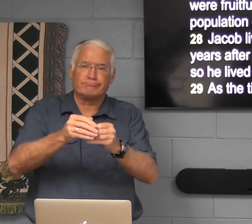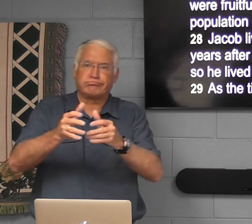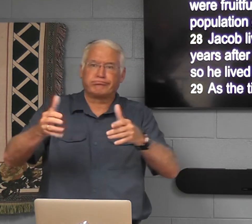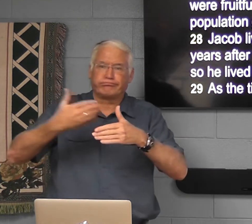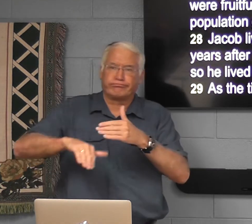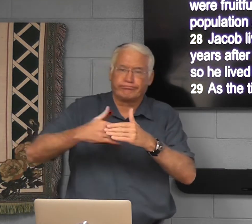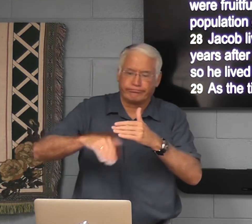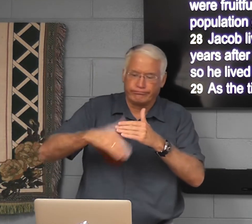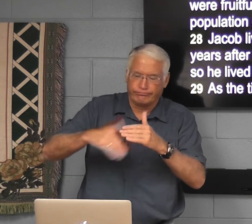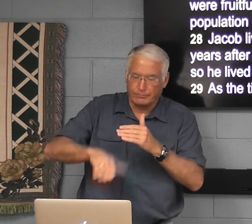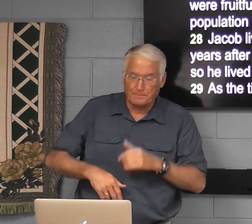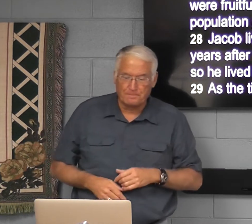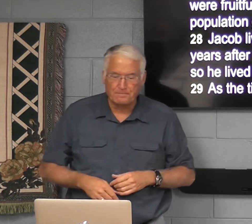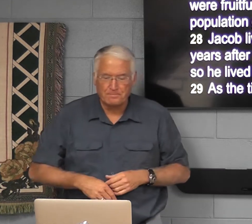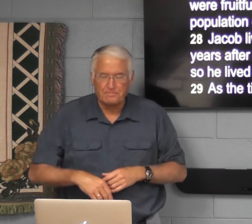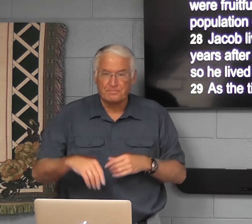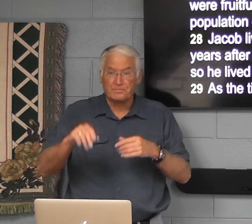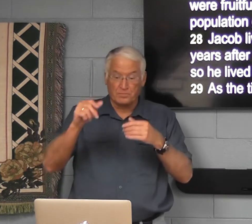were working.